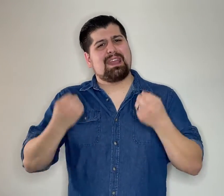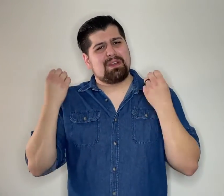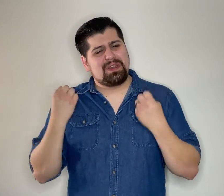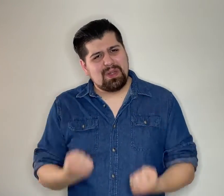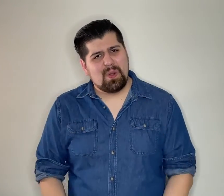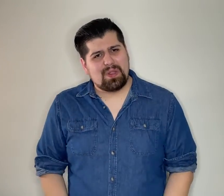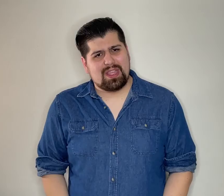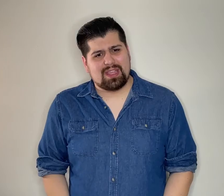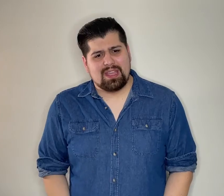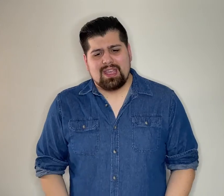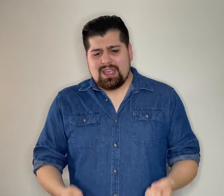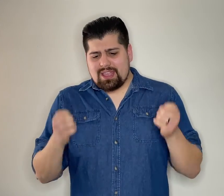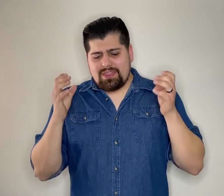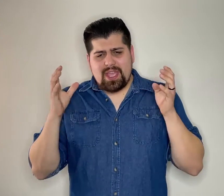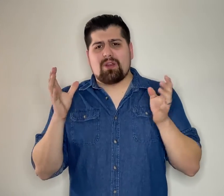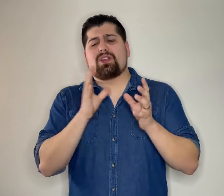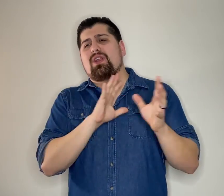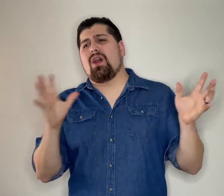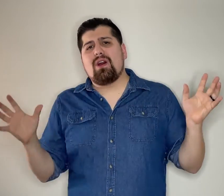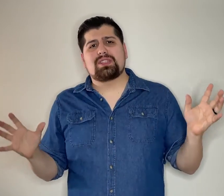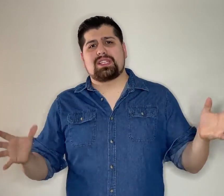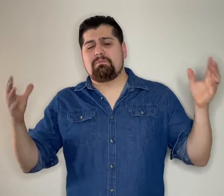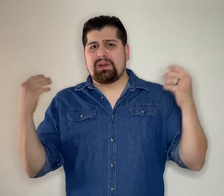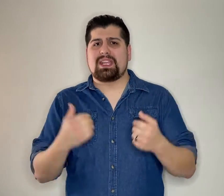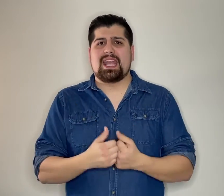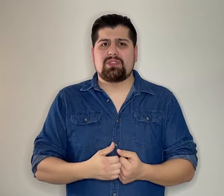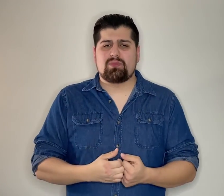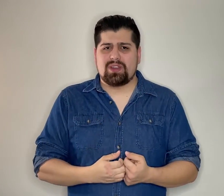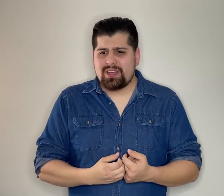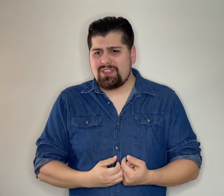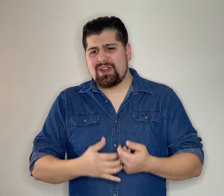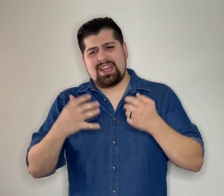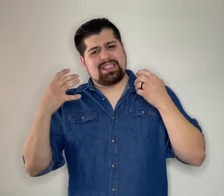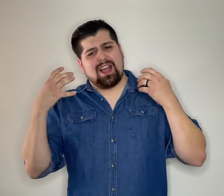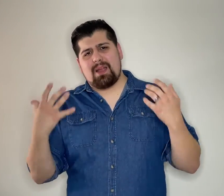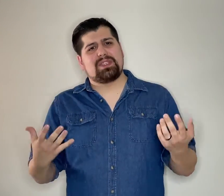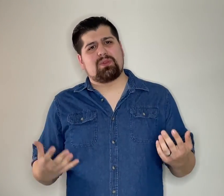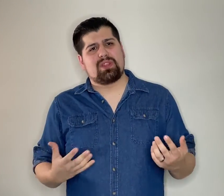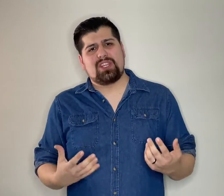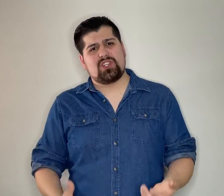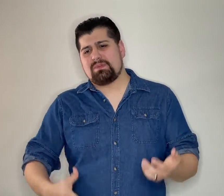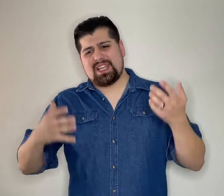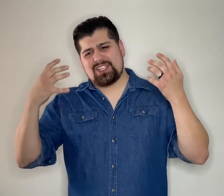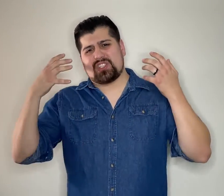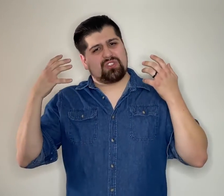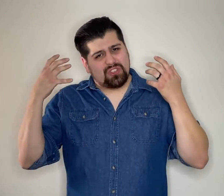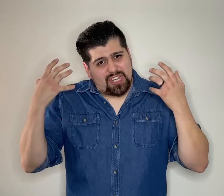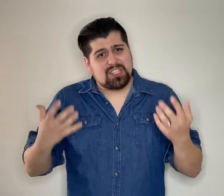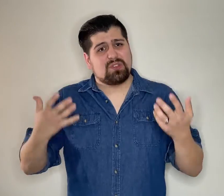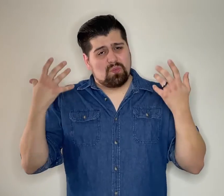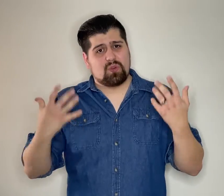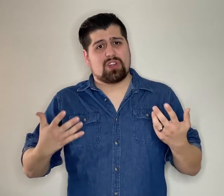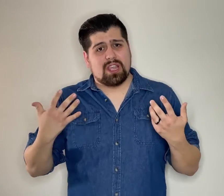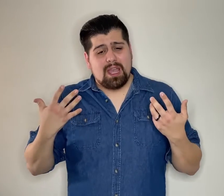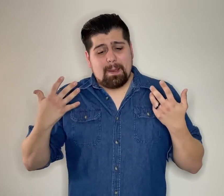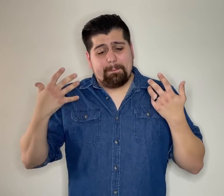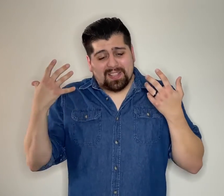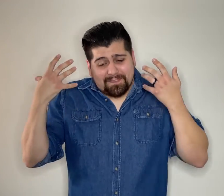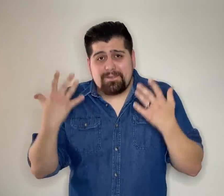annoying They are constantly butting heads with one another And it's obviously a relationship that just doesn't work But the